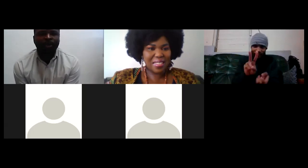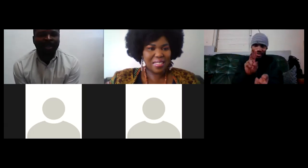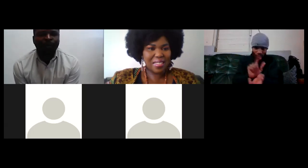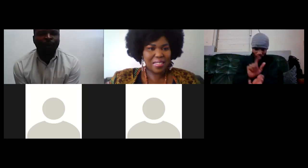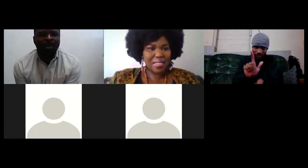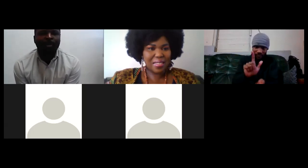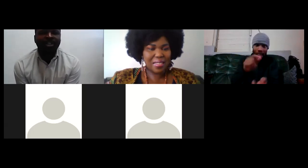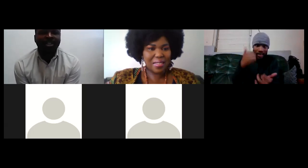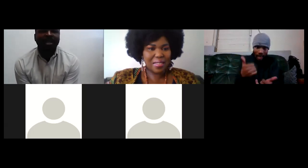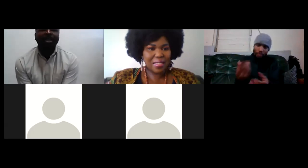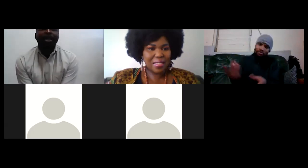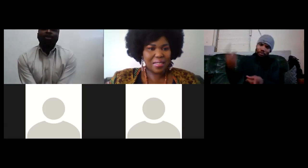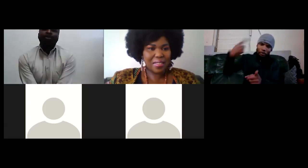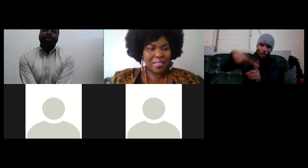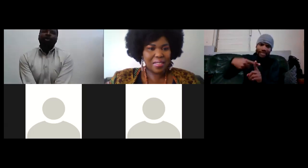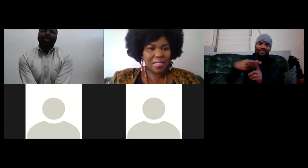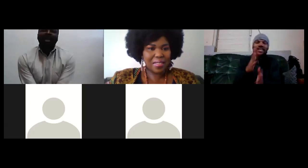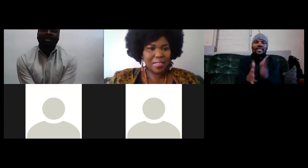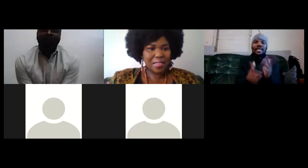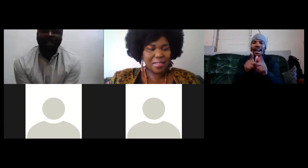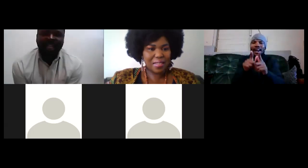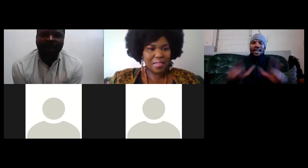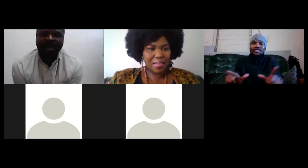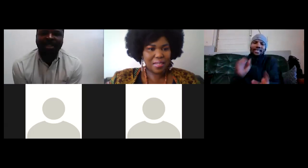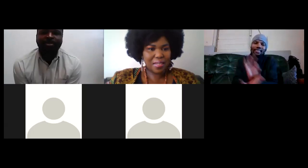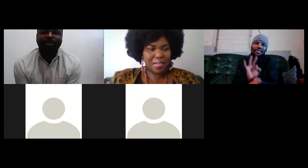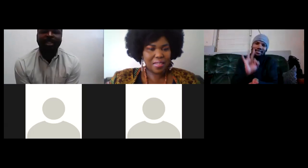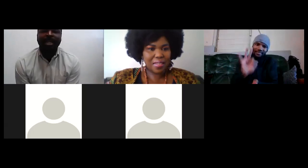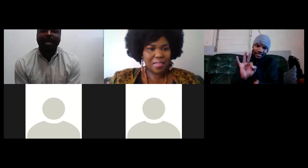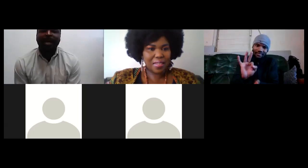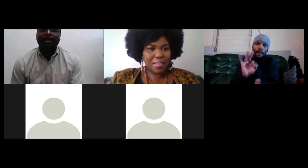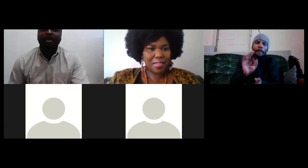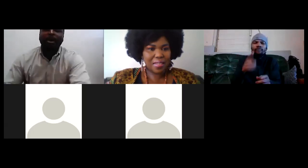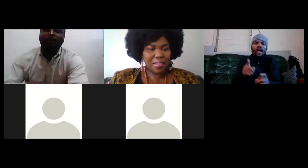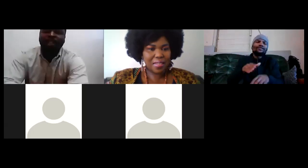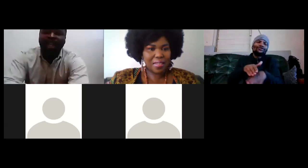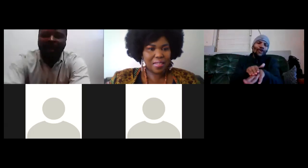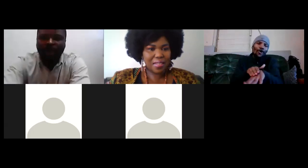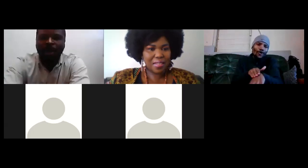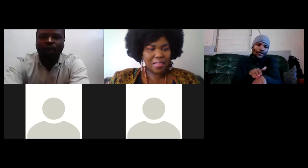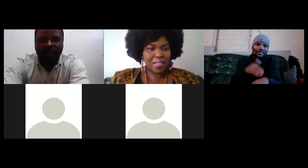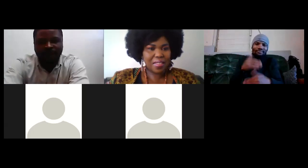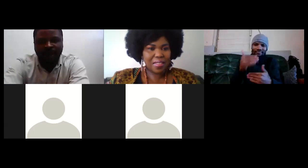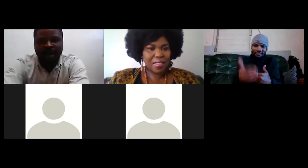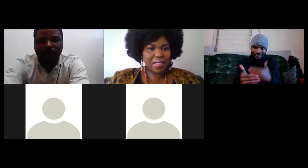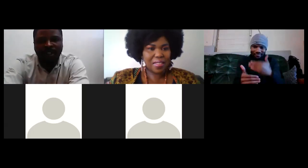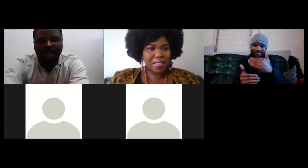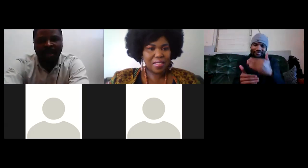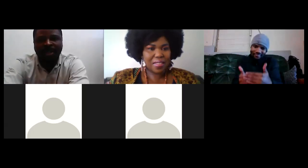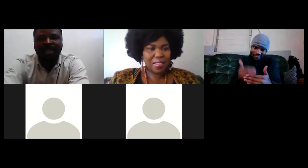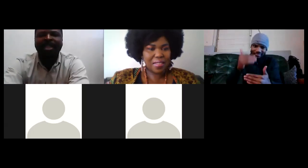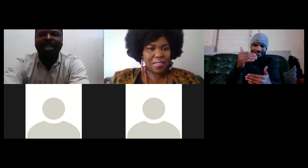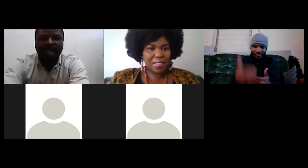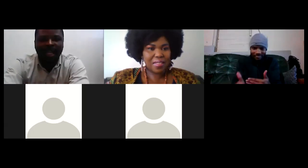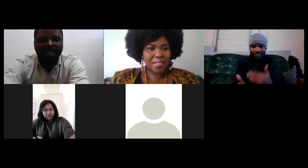will be much easier so with a staff can sign language being um official language or 12 official